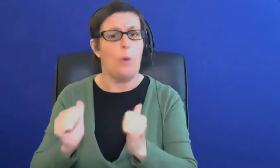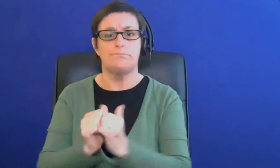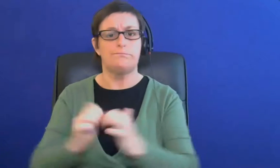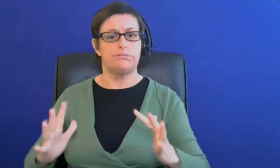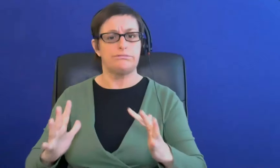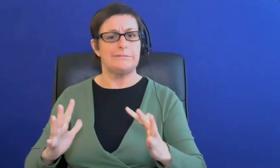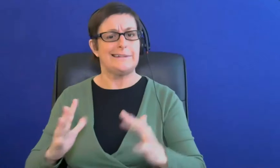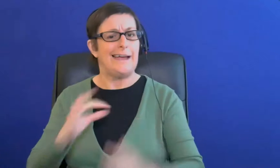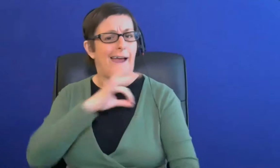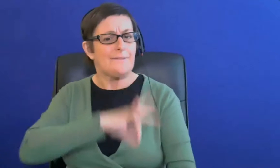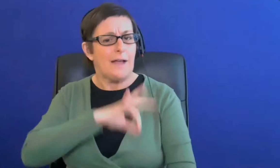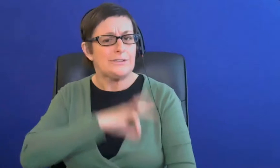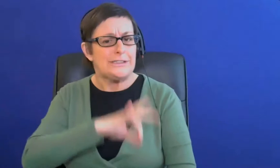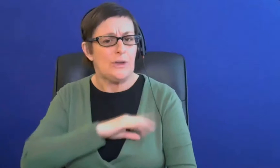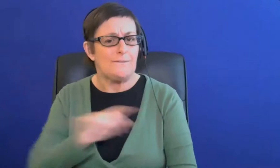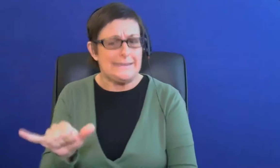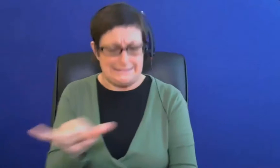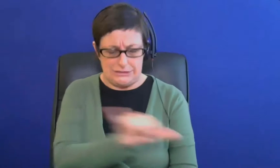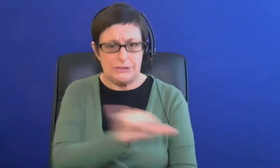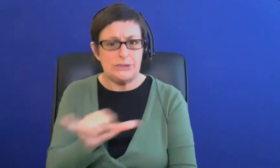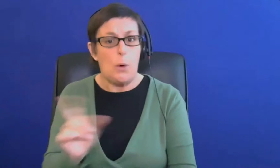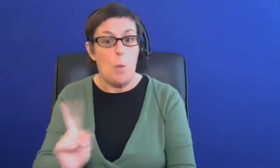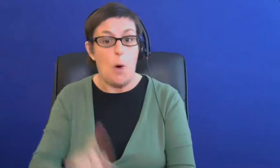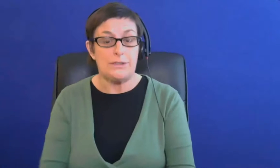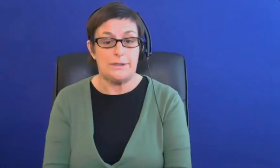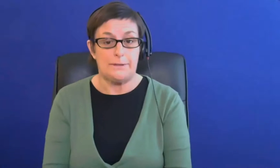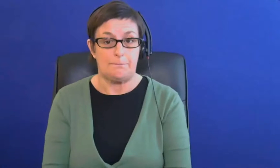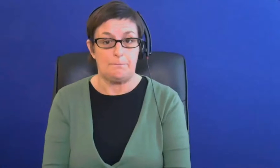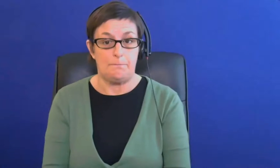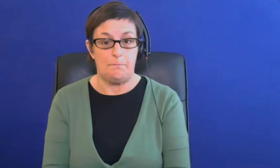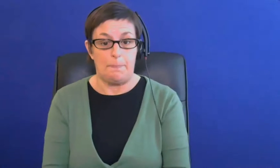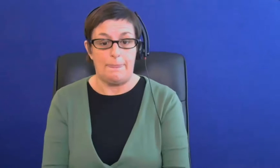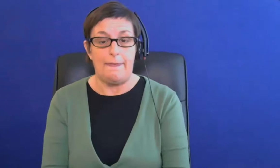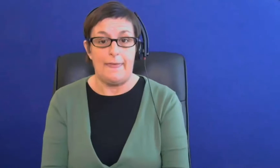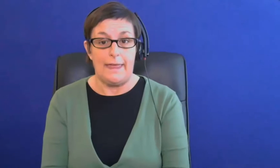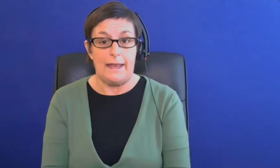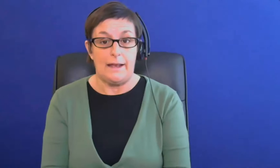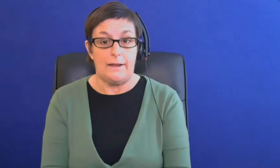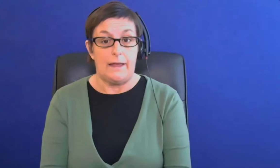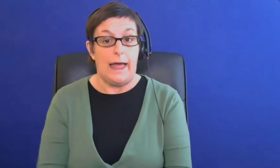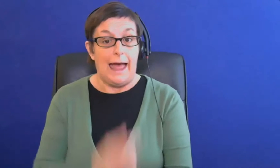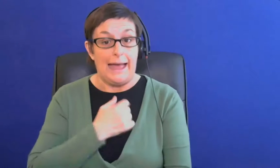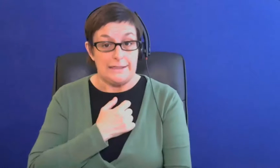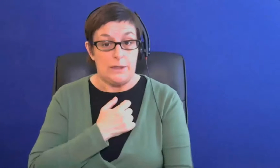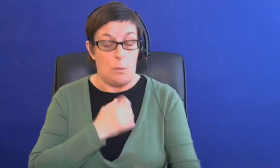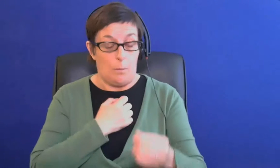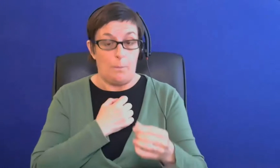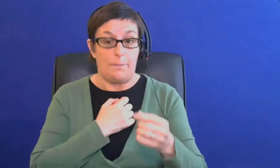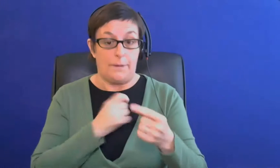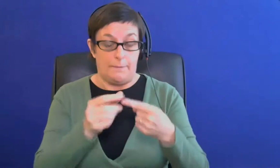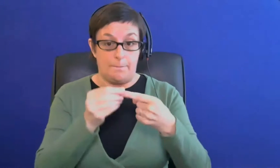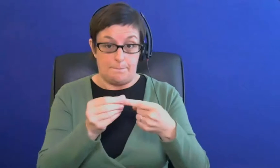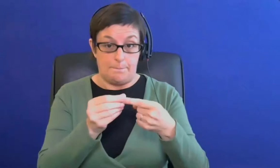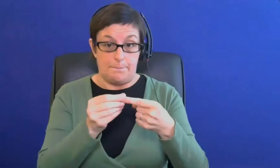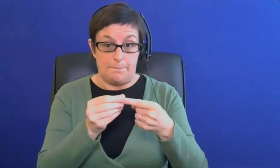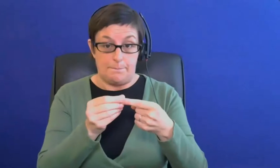question is what are the advantages or disadvantages of sharing with each of the three specified categories of personnel so